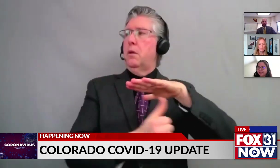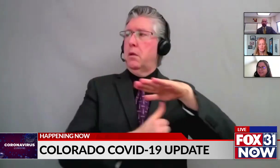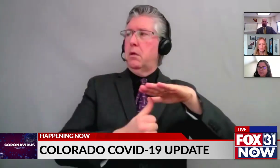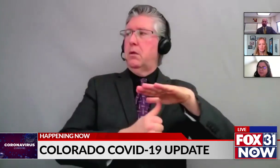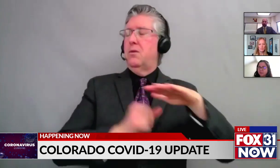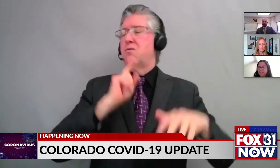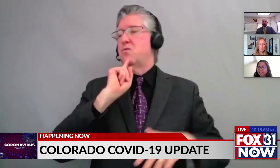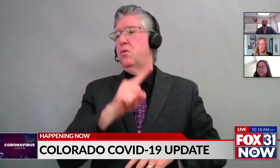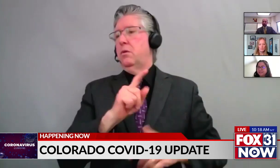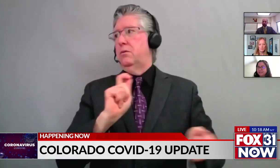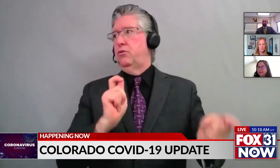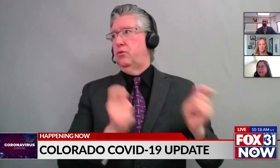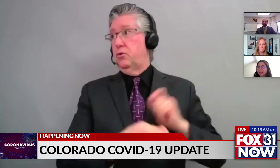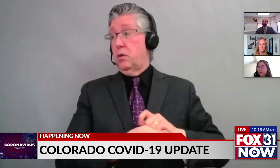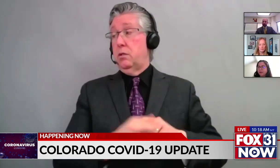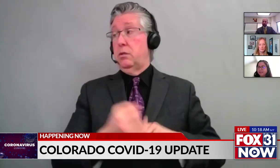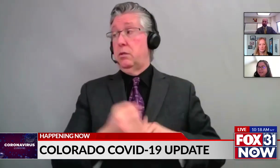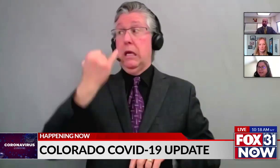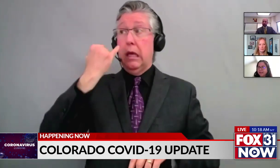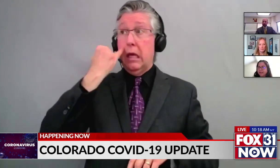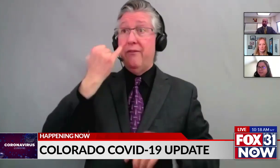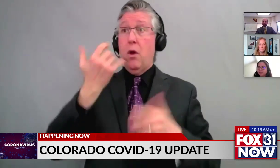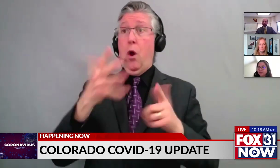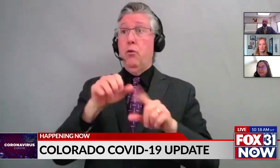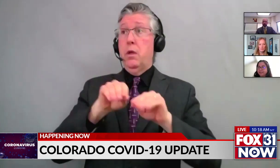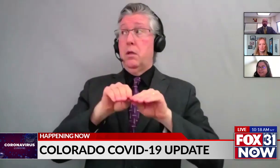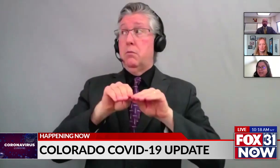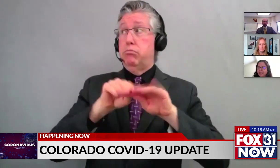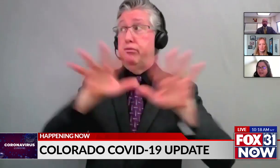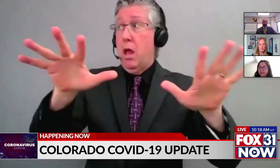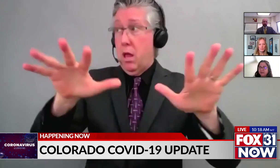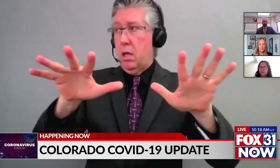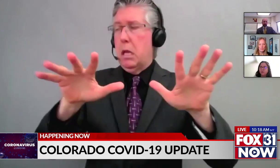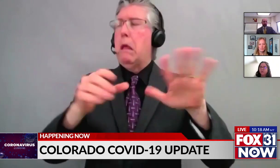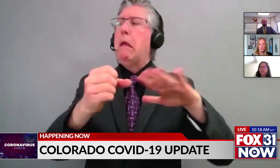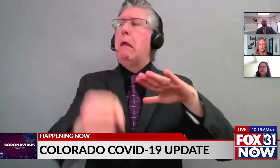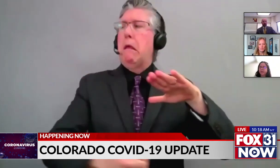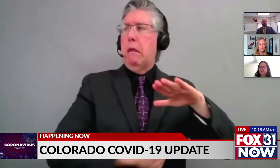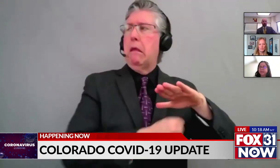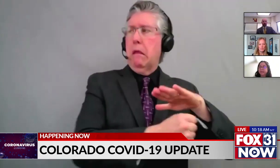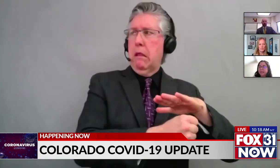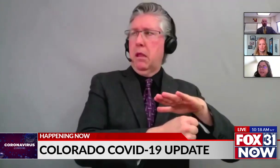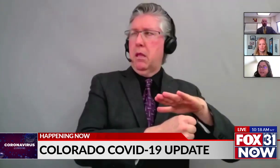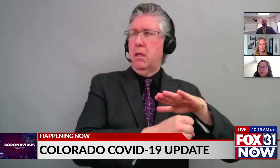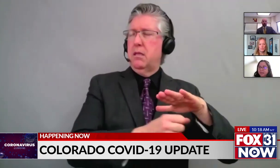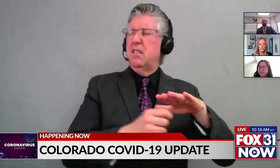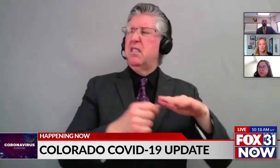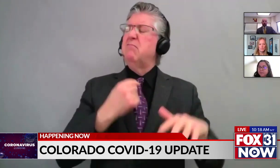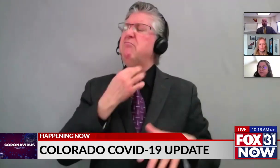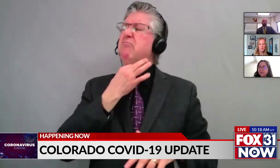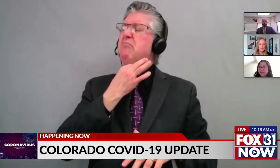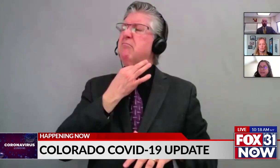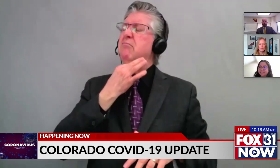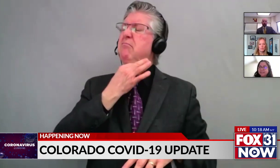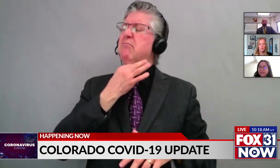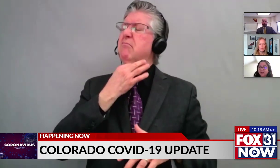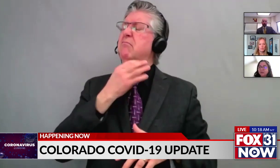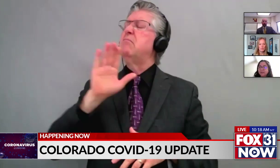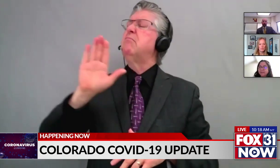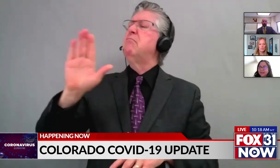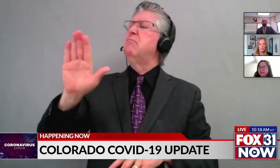quarantine students if there was already an outbreak. And so I'm curious, what do you think the